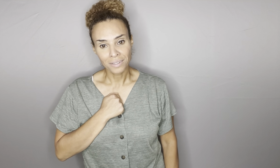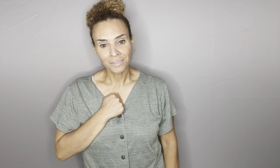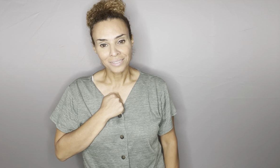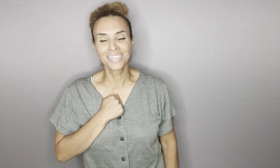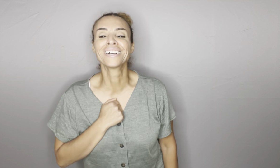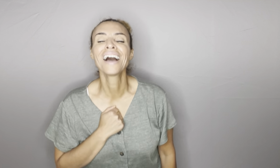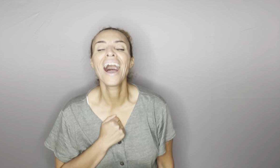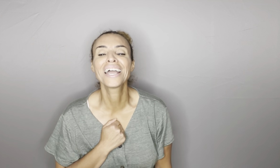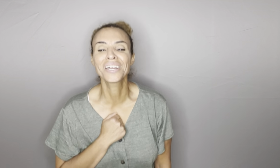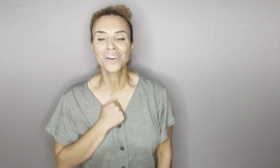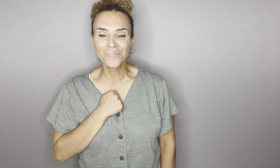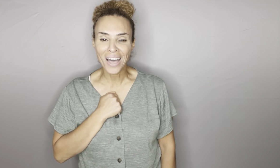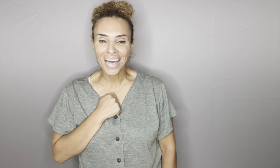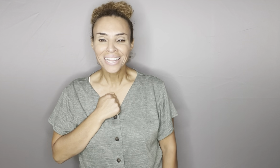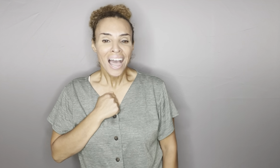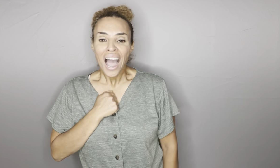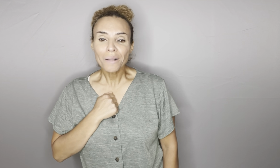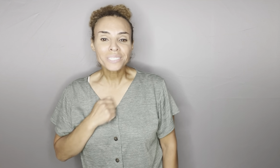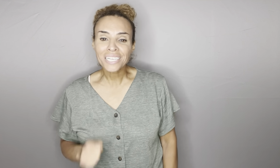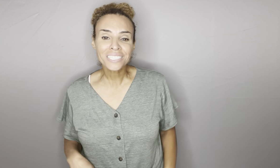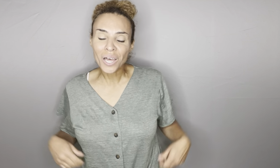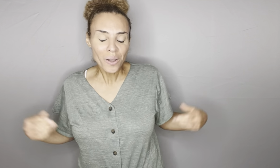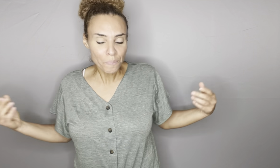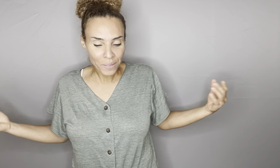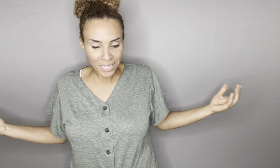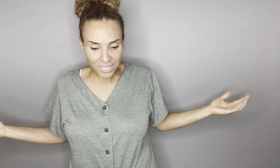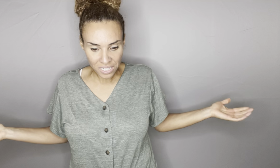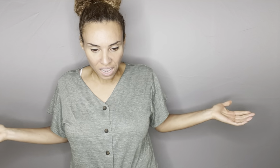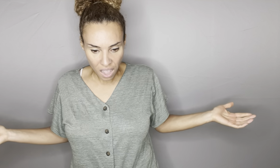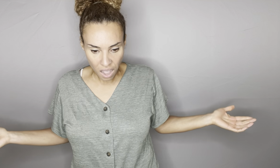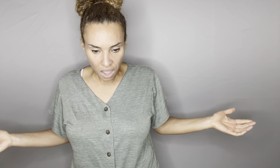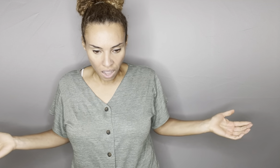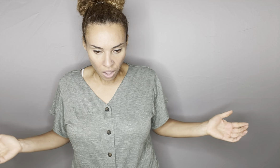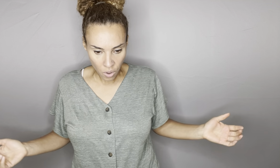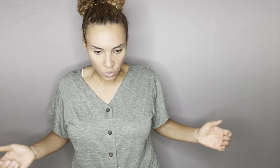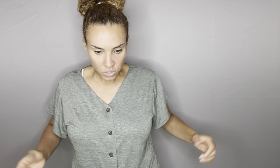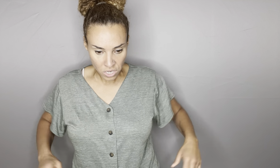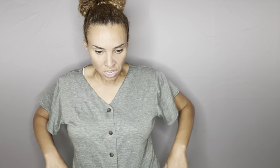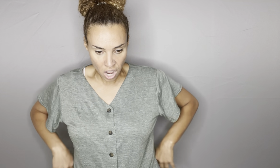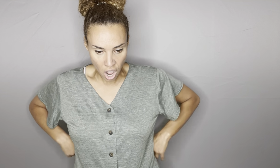I know I'm bad I'm just so opinion oh no